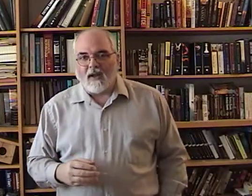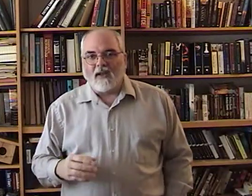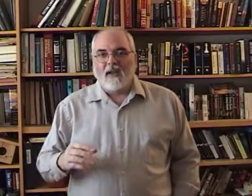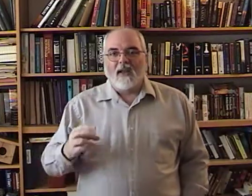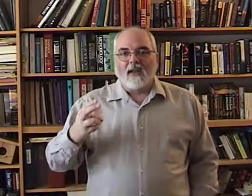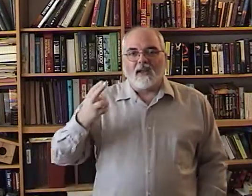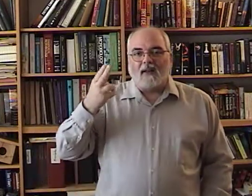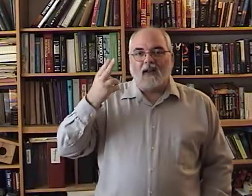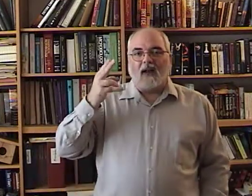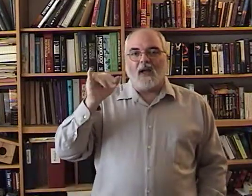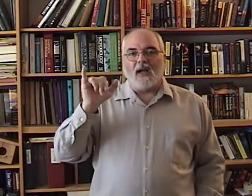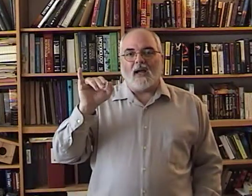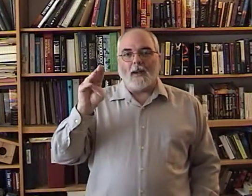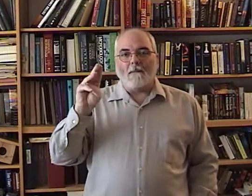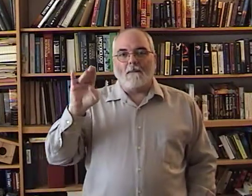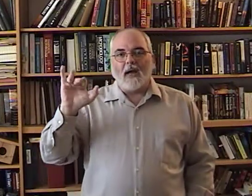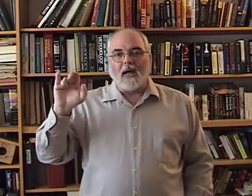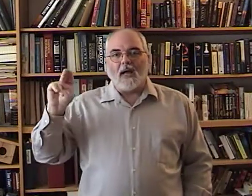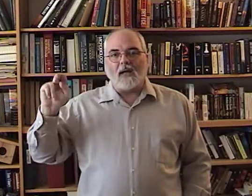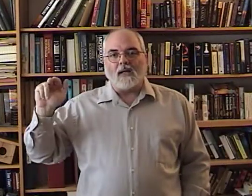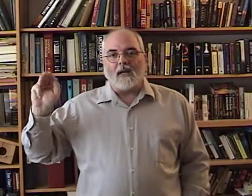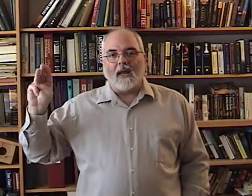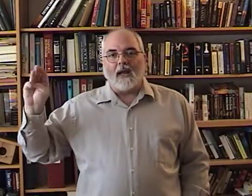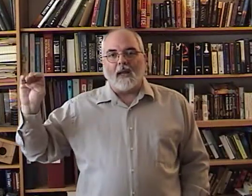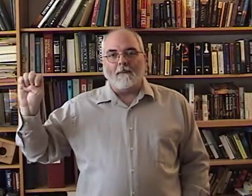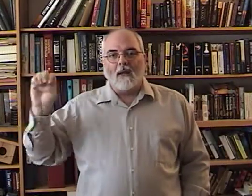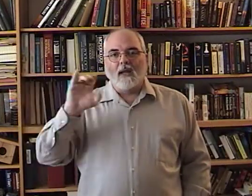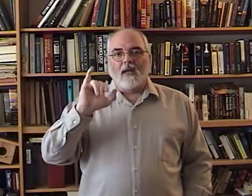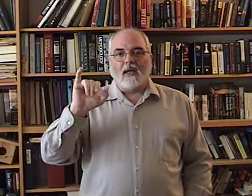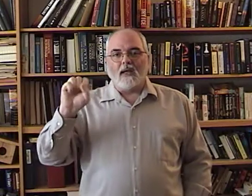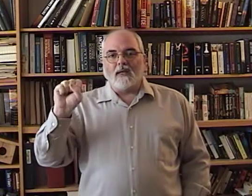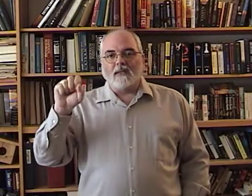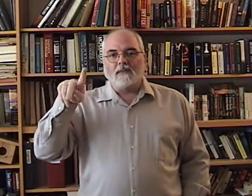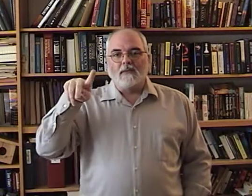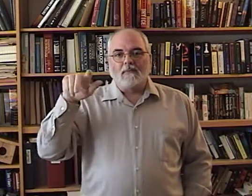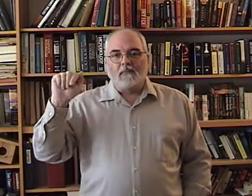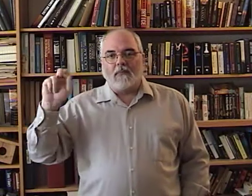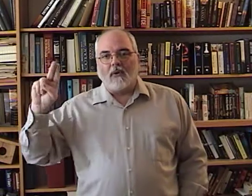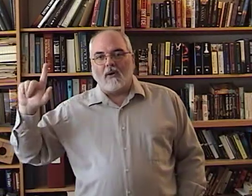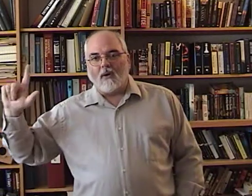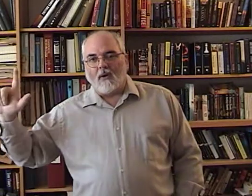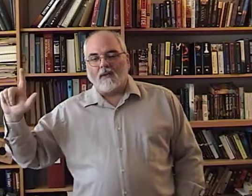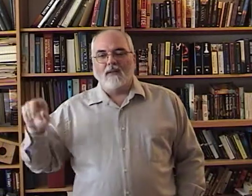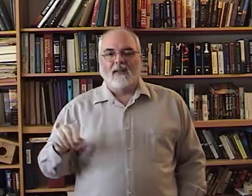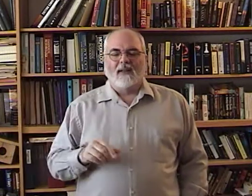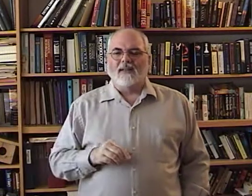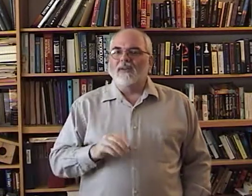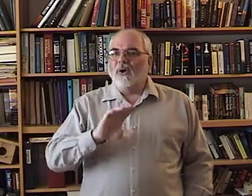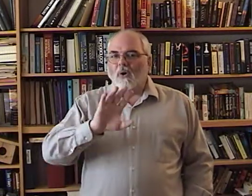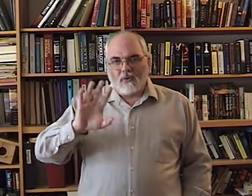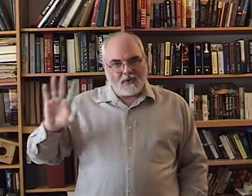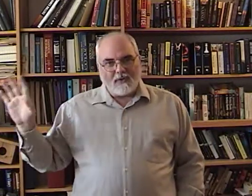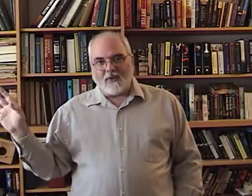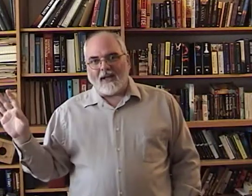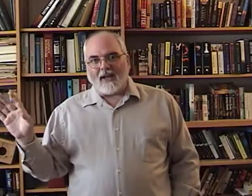It, hi, my name is Paul. Don't do that.